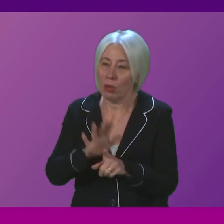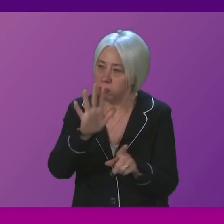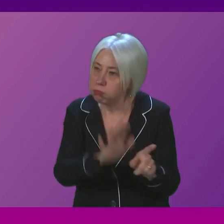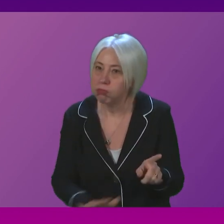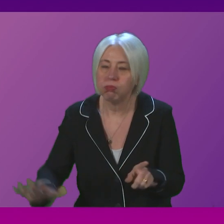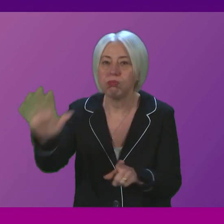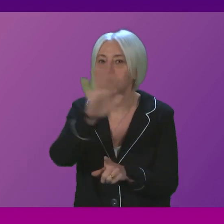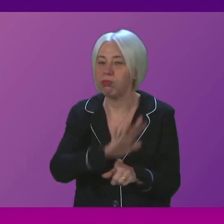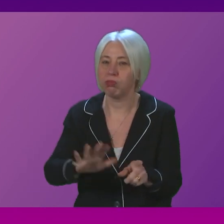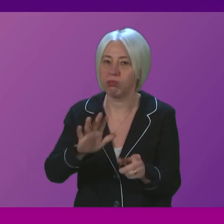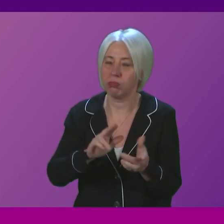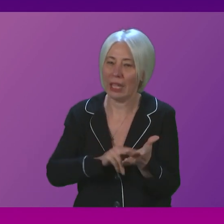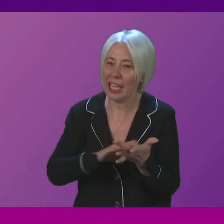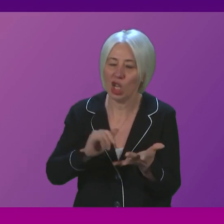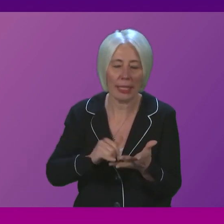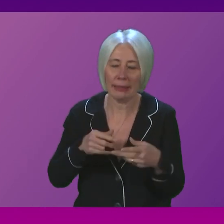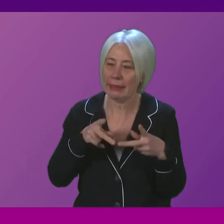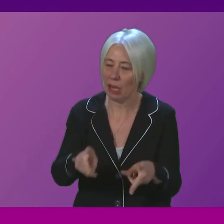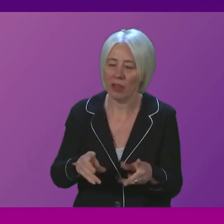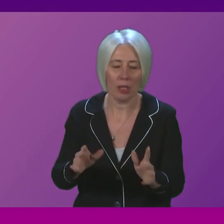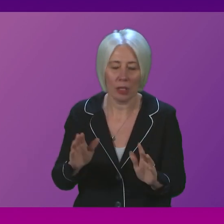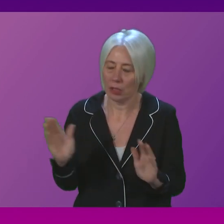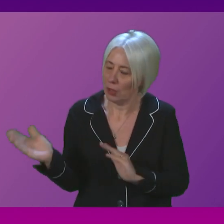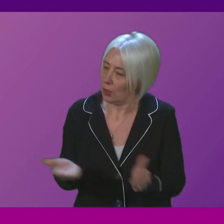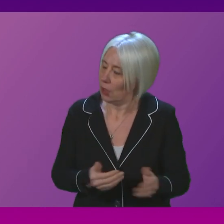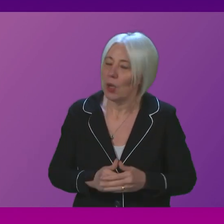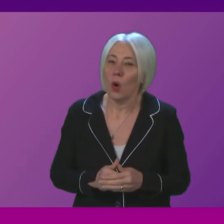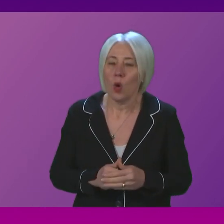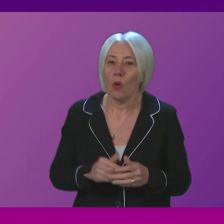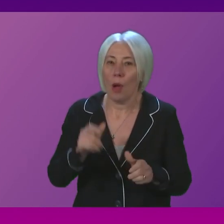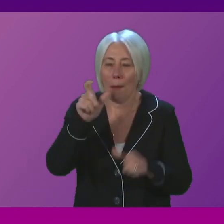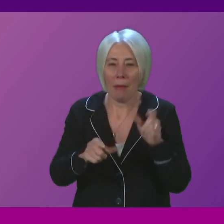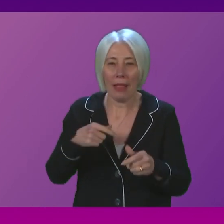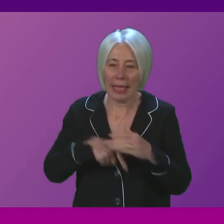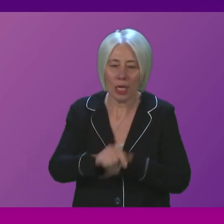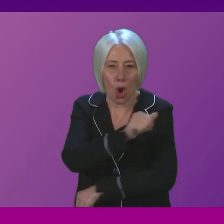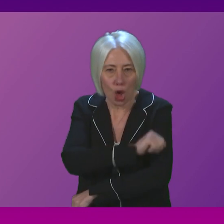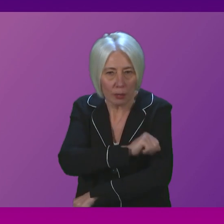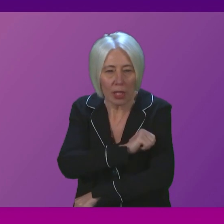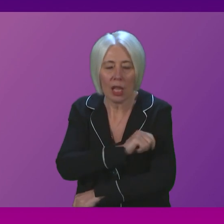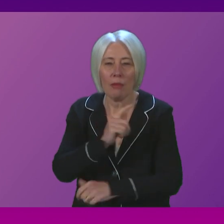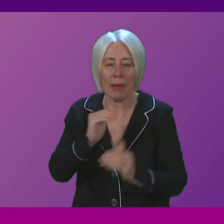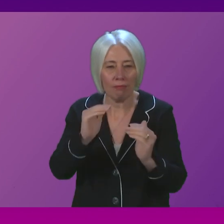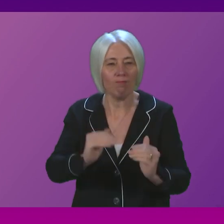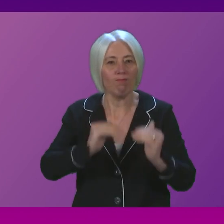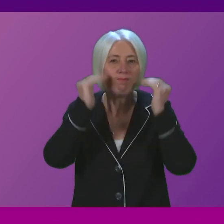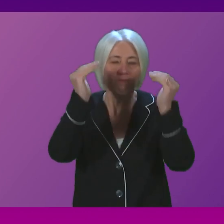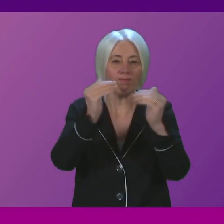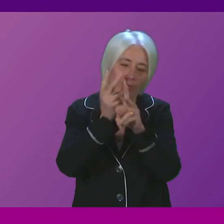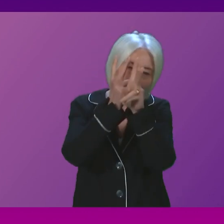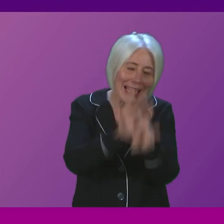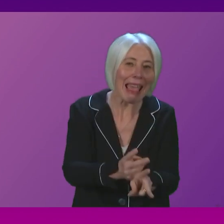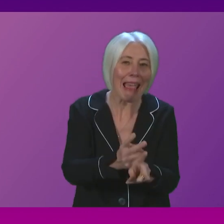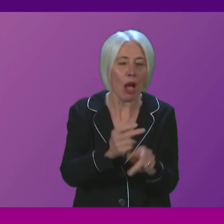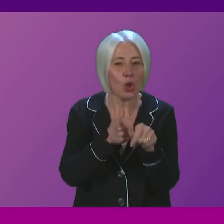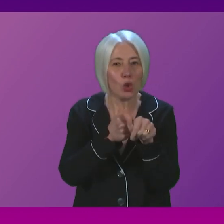entirety of the health and care system. That is seeing more people coming through hospitals who need high levels of care and support in order